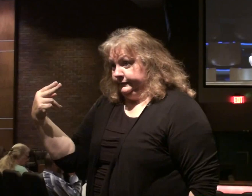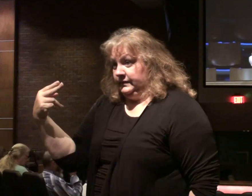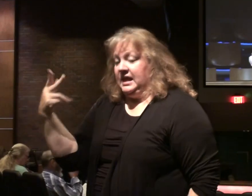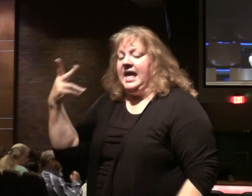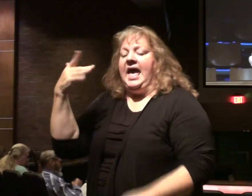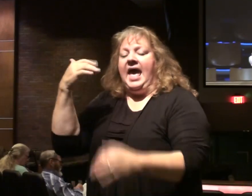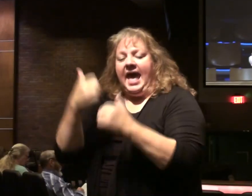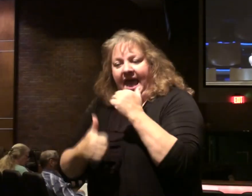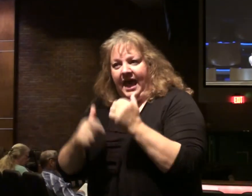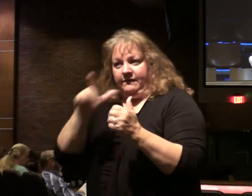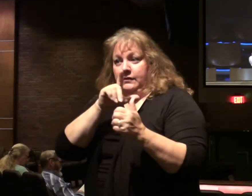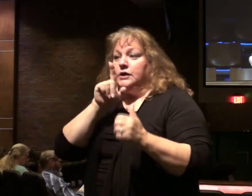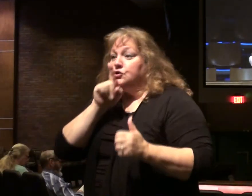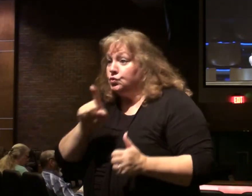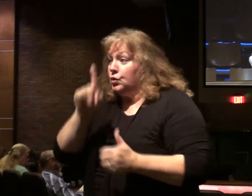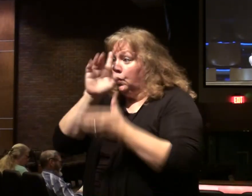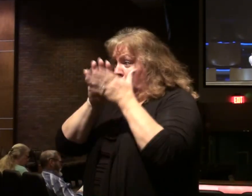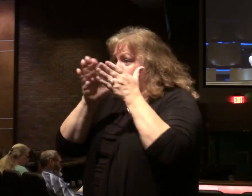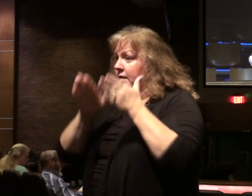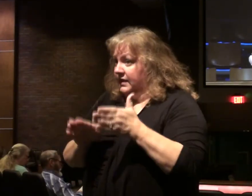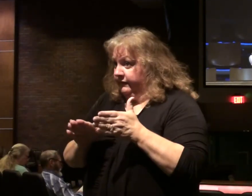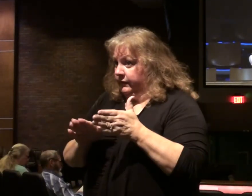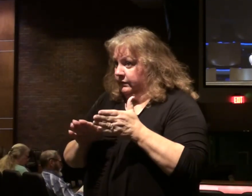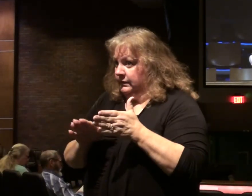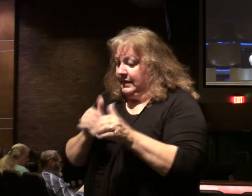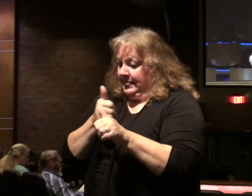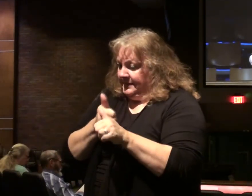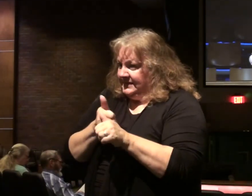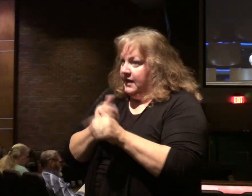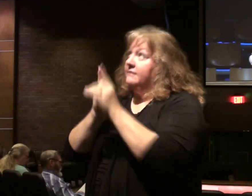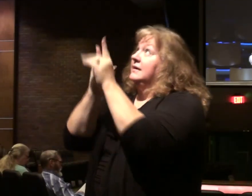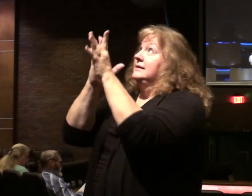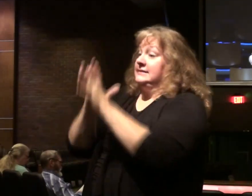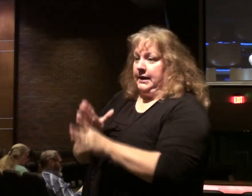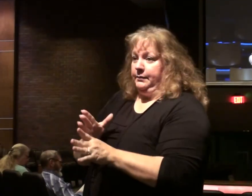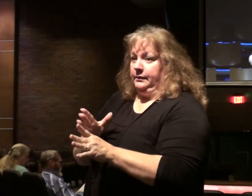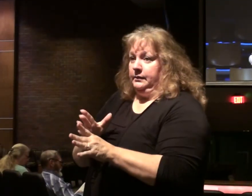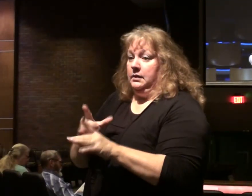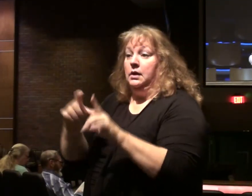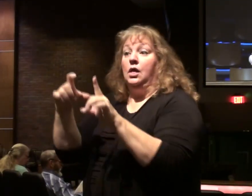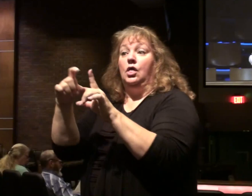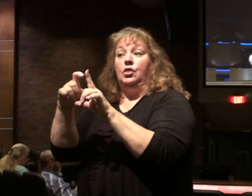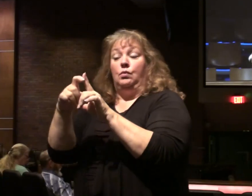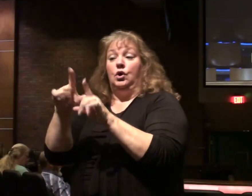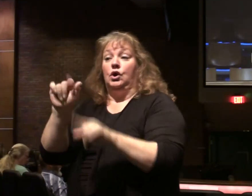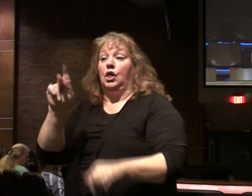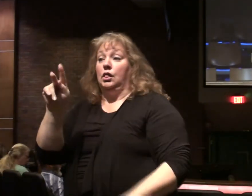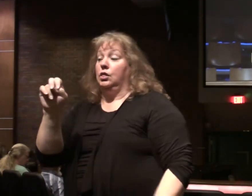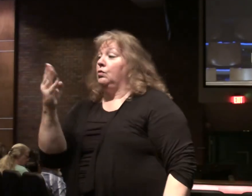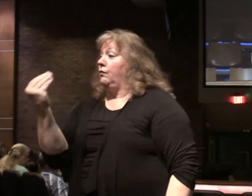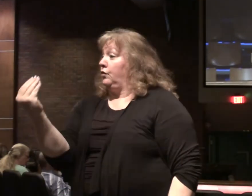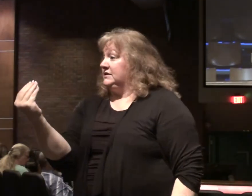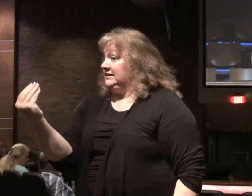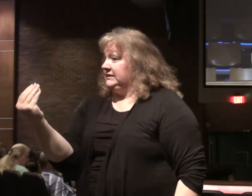every Christian, every true believer is a disciple. The term, you go back to Luke 14. The term disciple is only